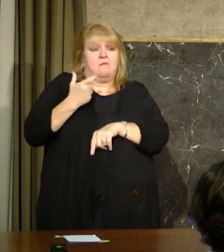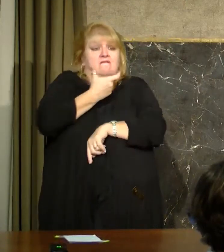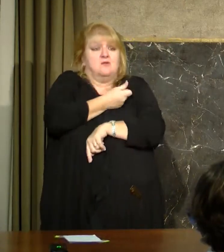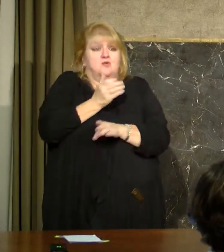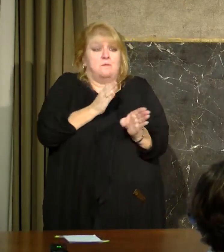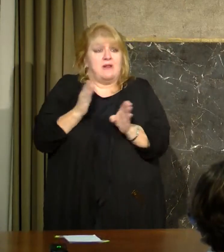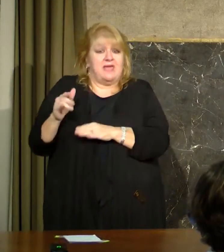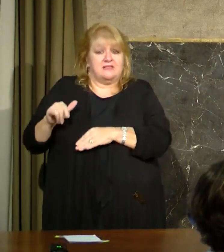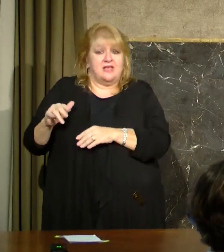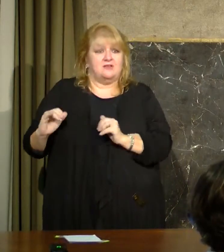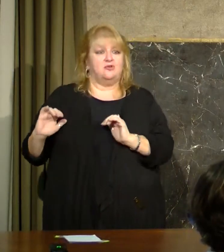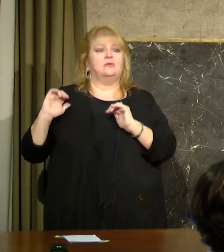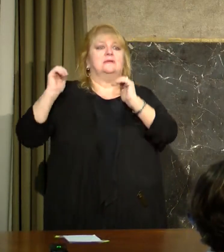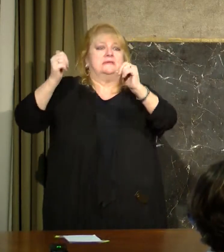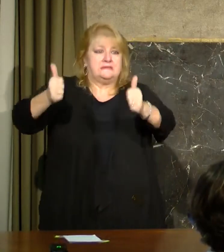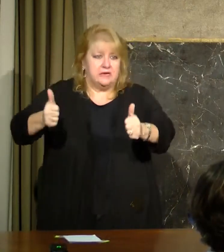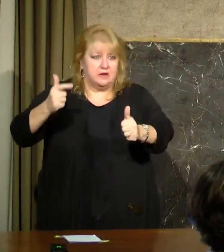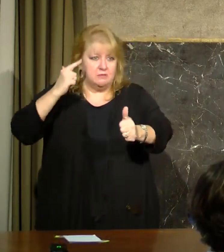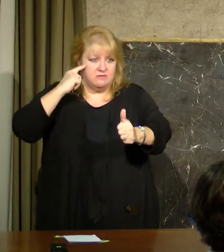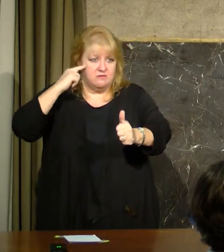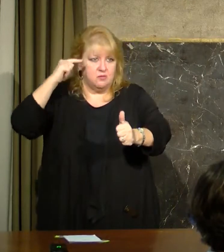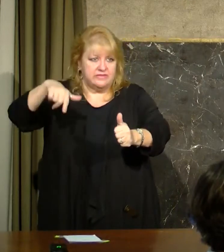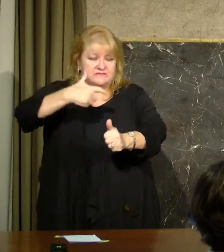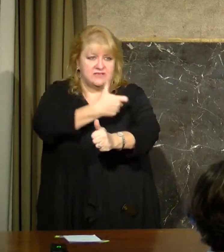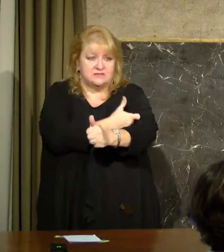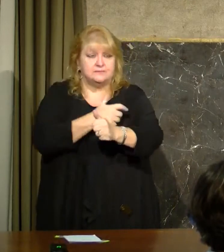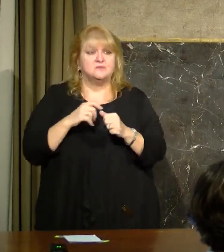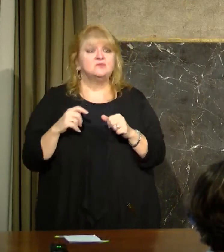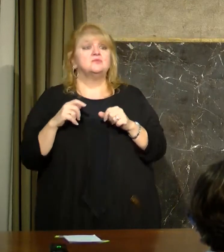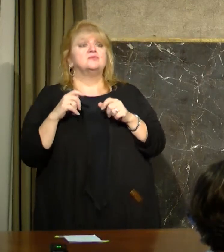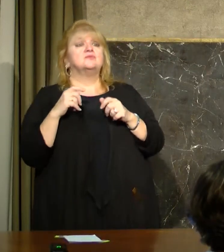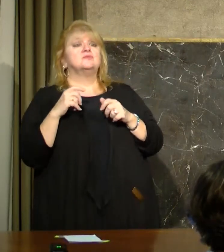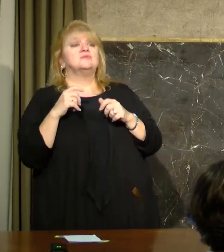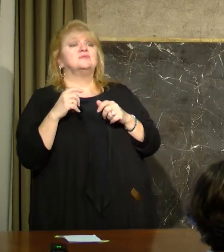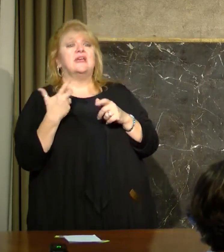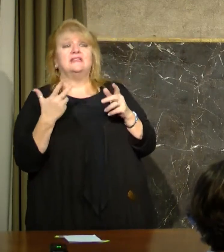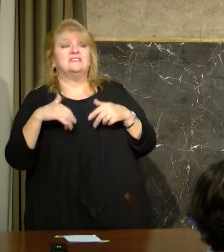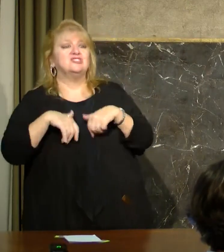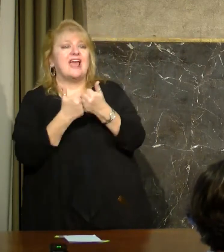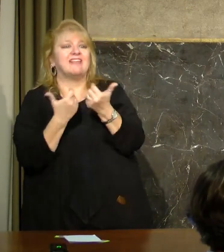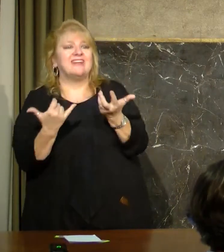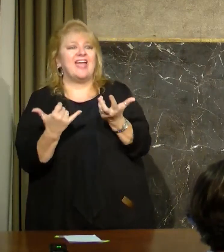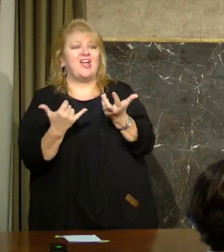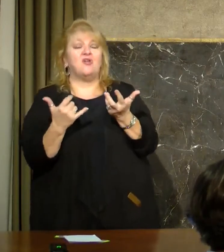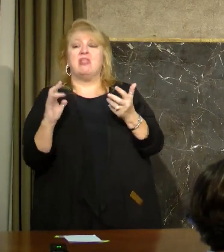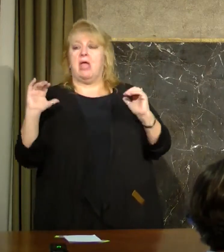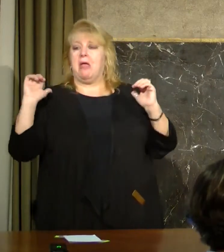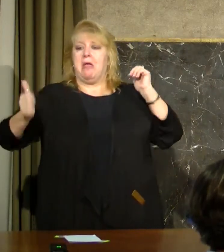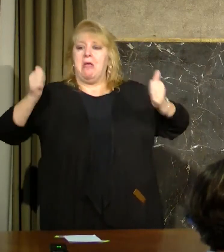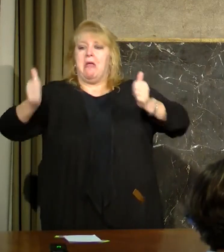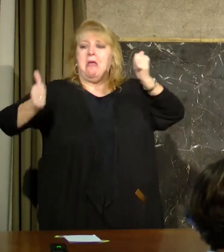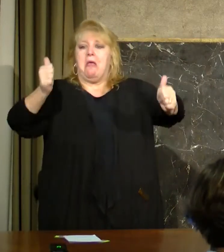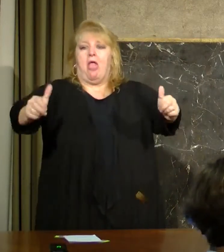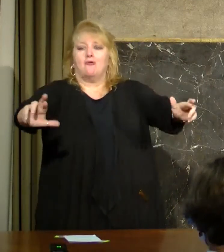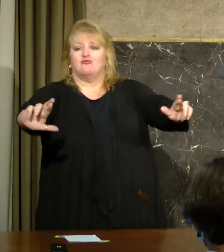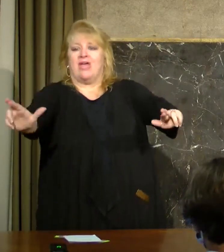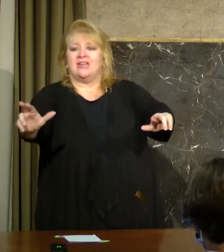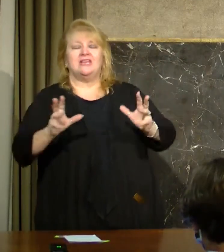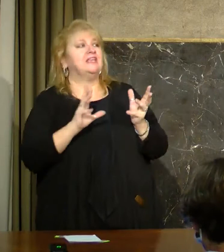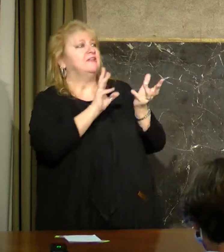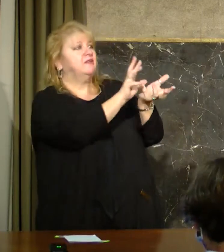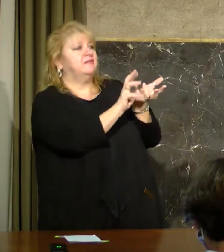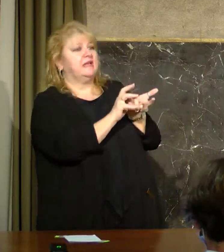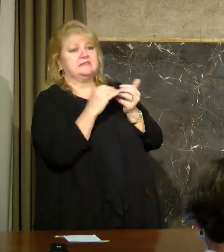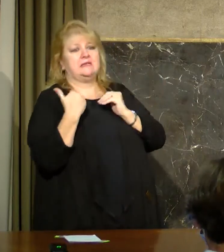National Guard and they're good plans. The challenge is we just don't have enough vaccine to do it with. And while supply is so limited